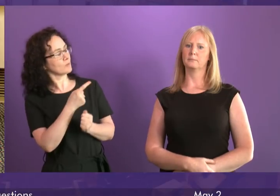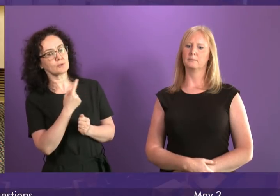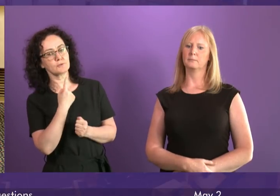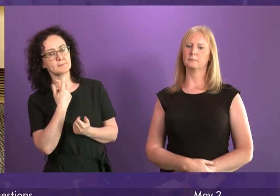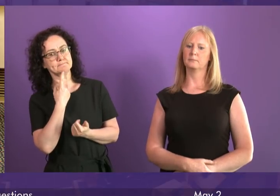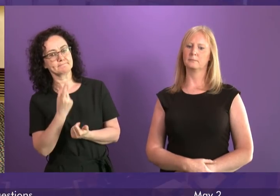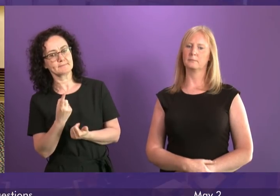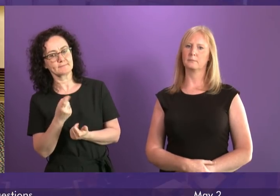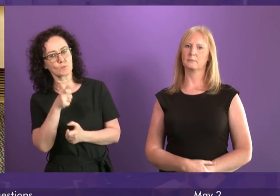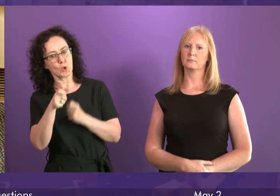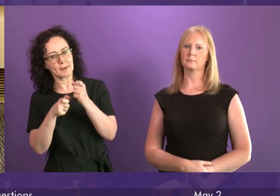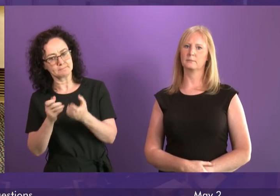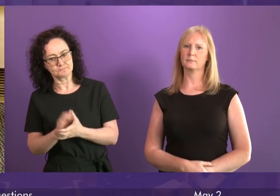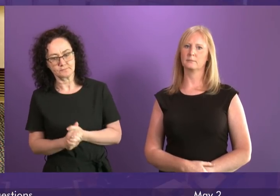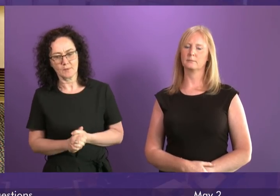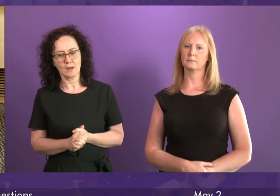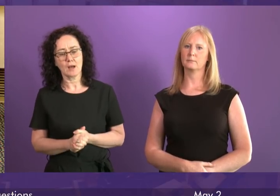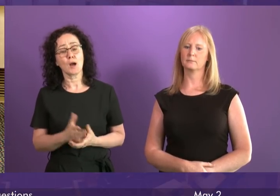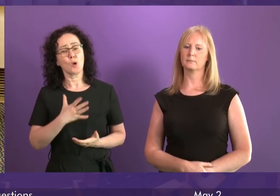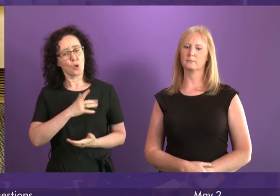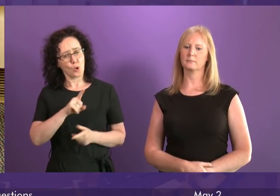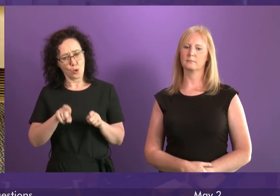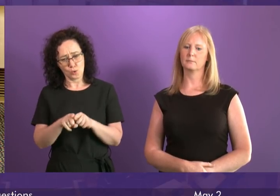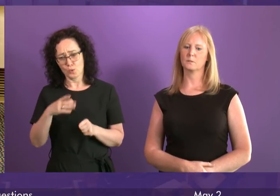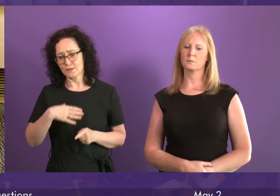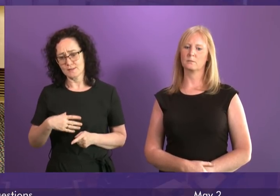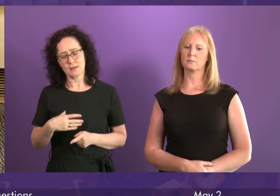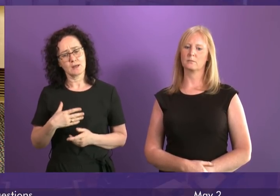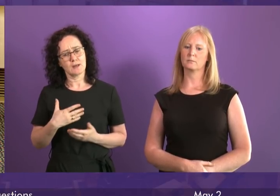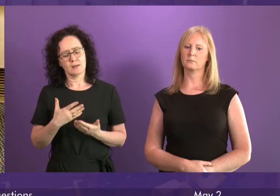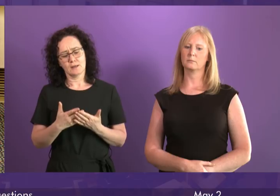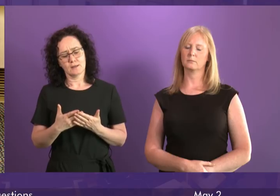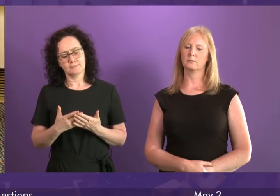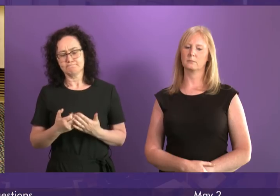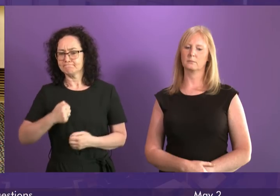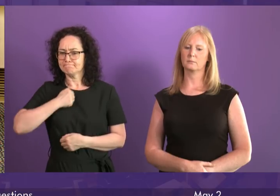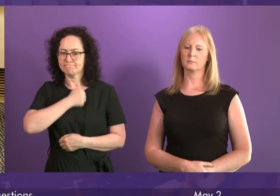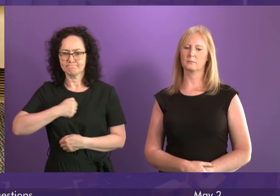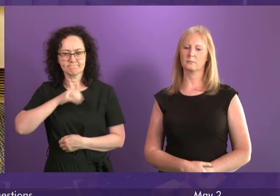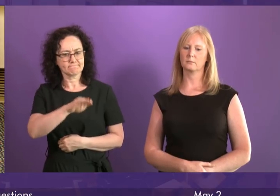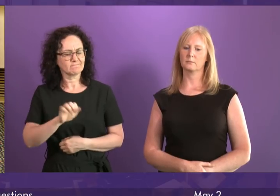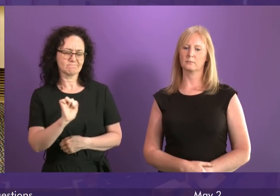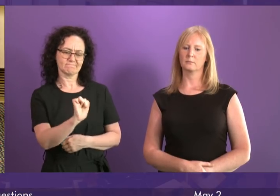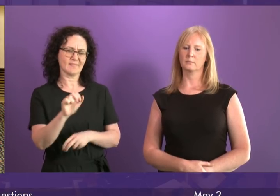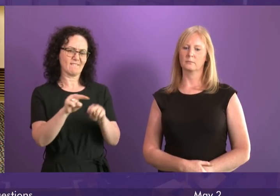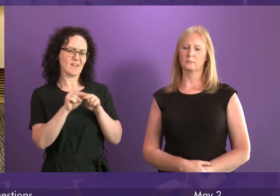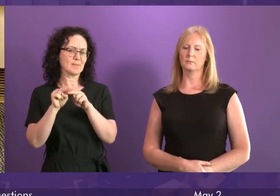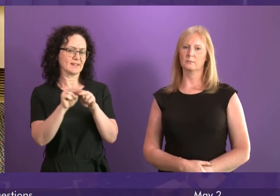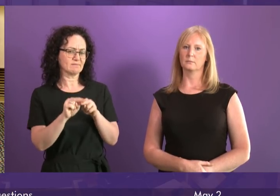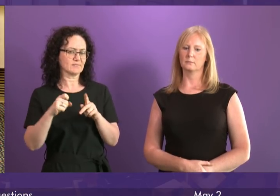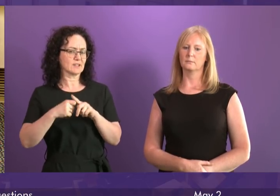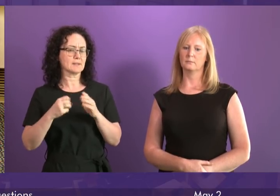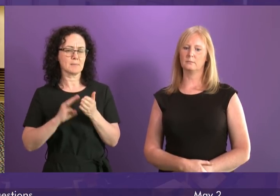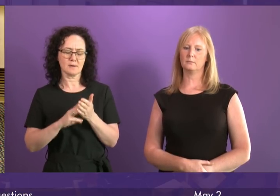Constance's comments. Can I take the opportunity once again to pass on my sincere condolences to the family of Kirsty Maxwell? My thoughts